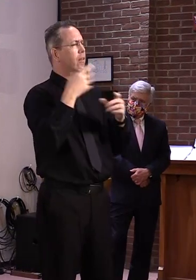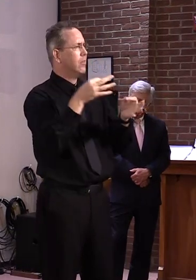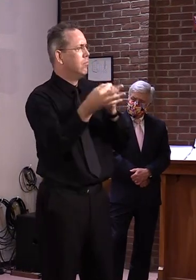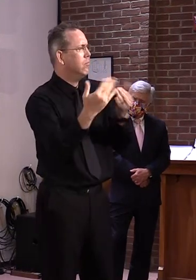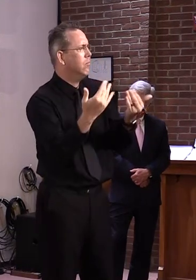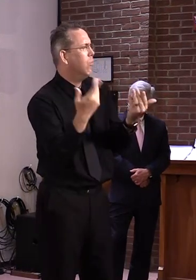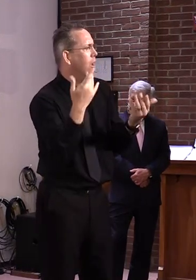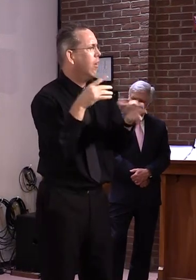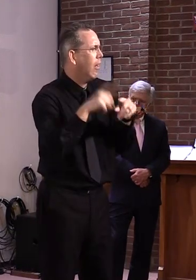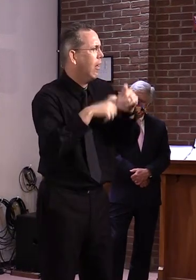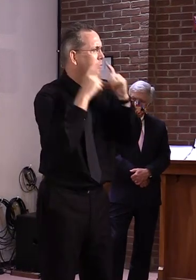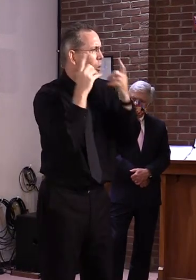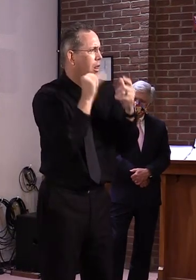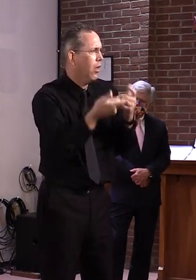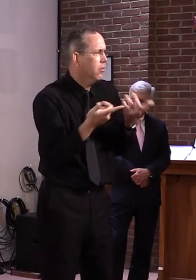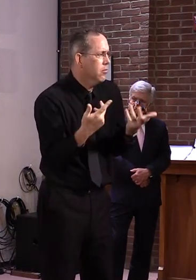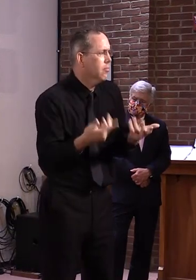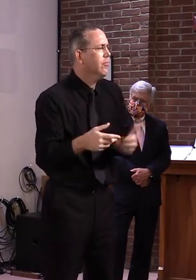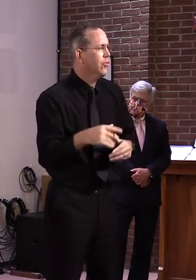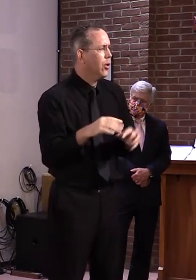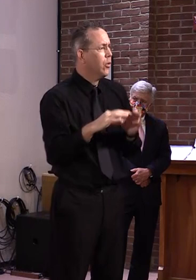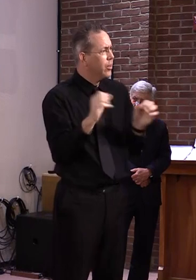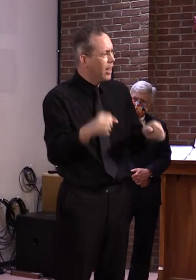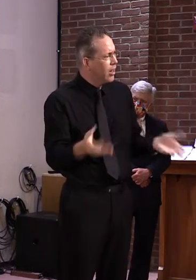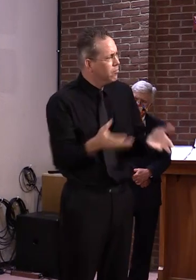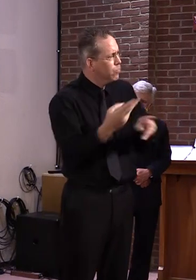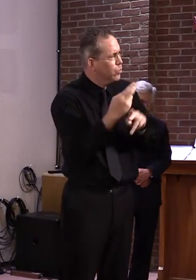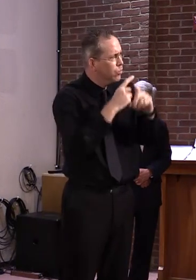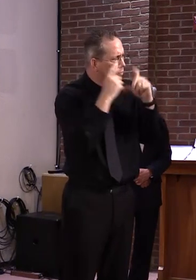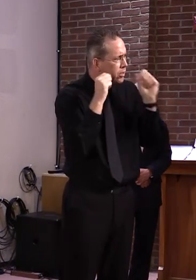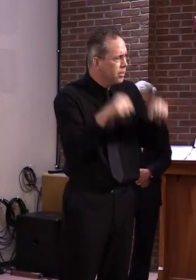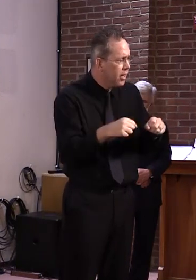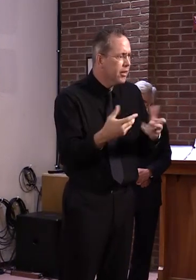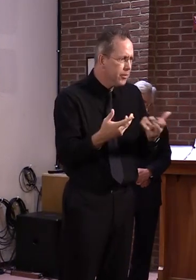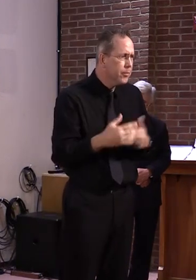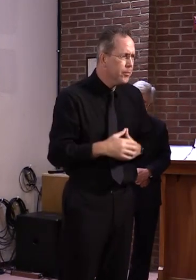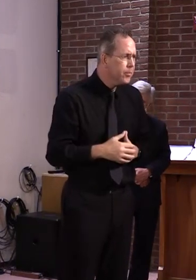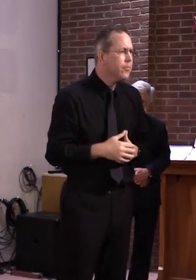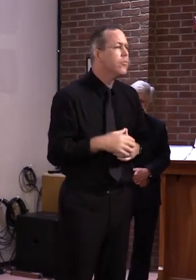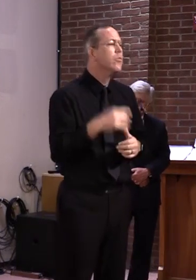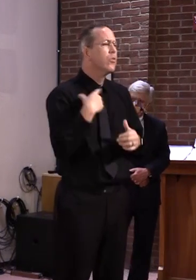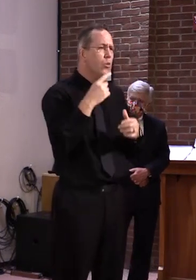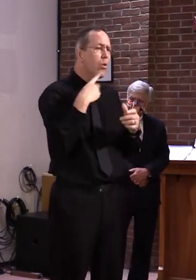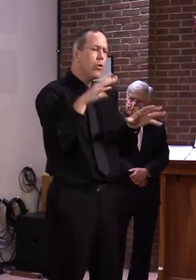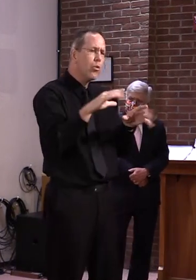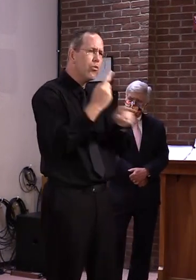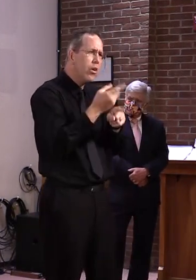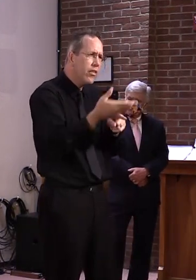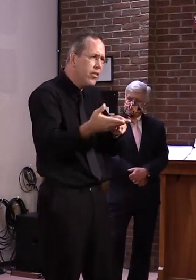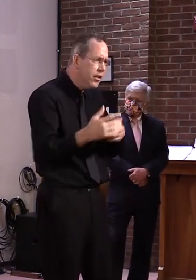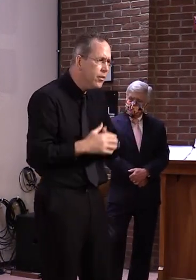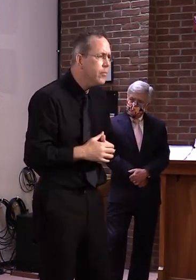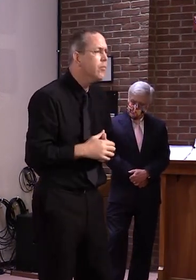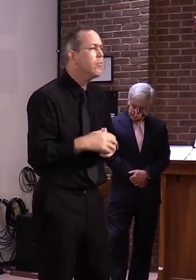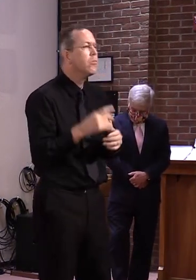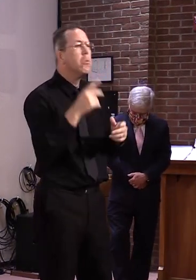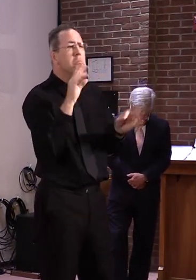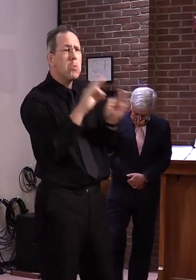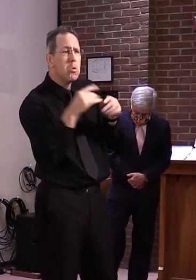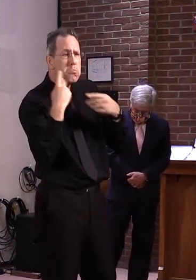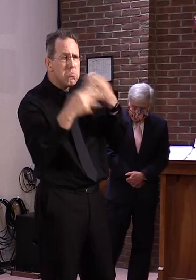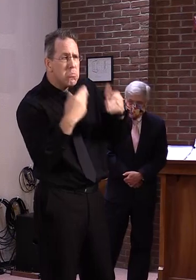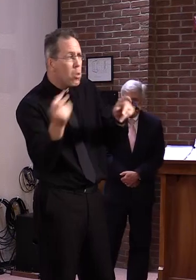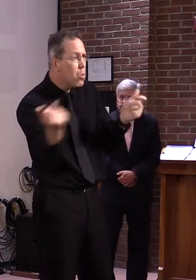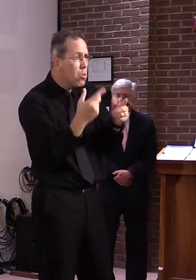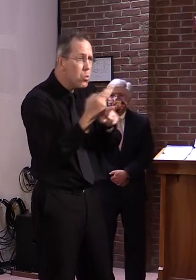one. So I think we're doing the right thing. We'll try this, and we'll see where it takes us. We also, you know,